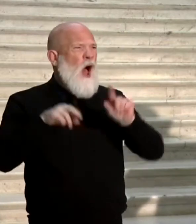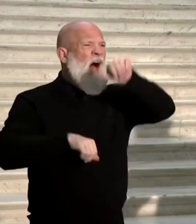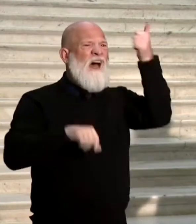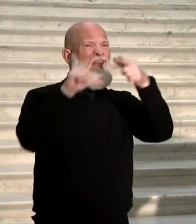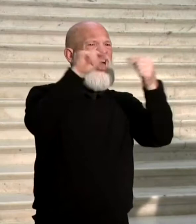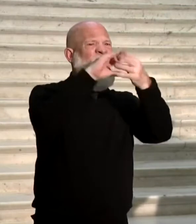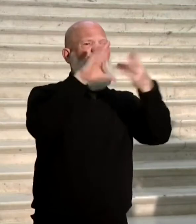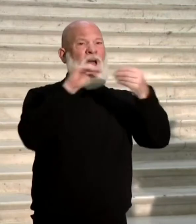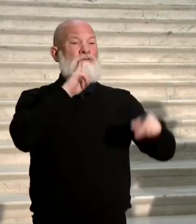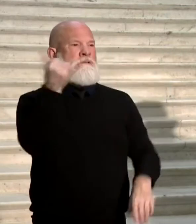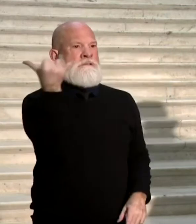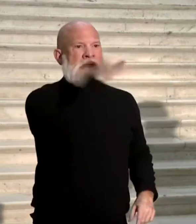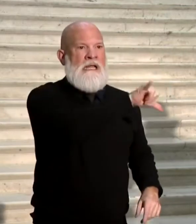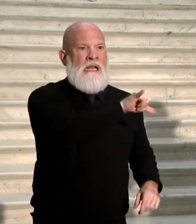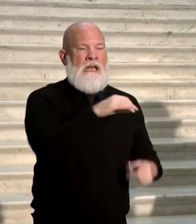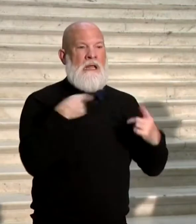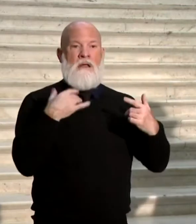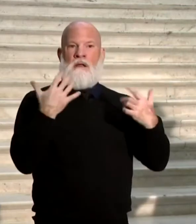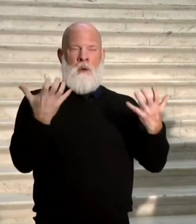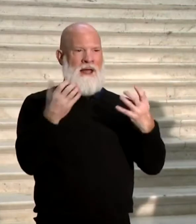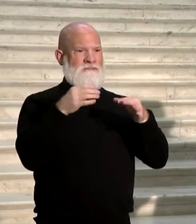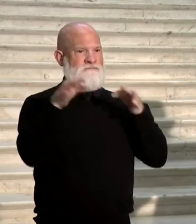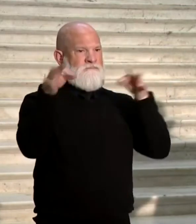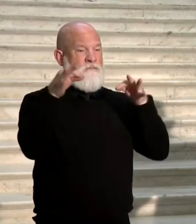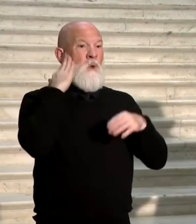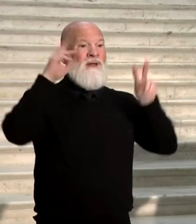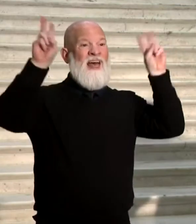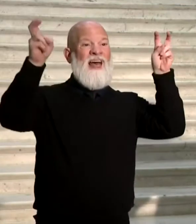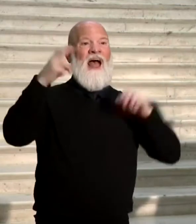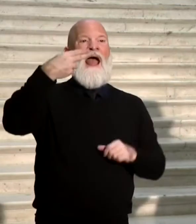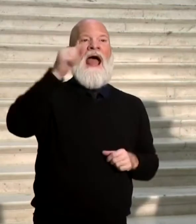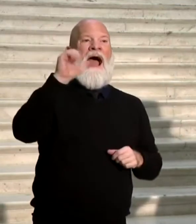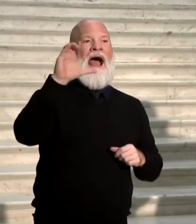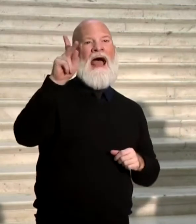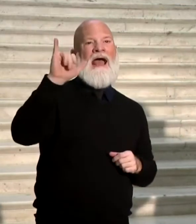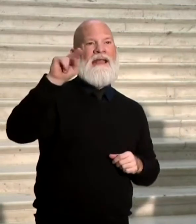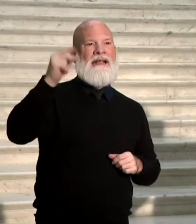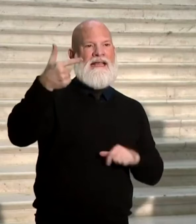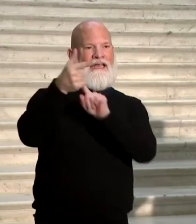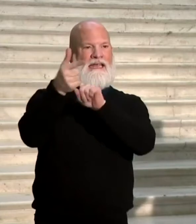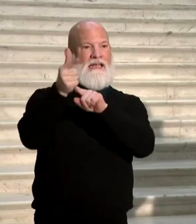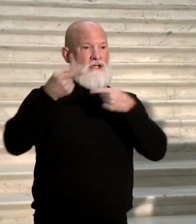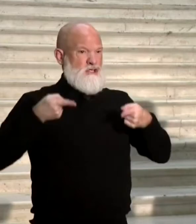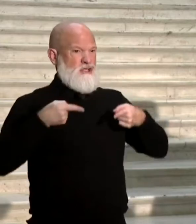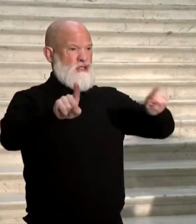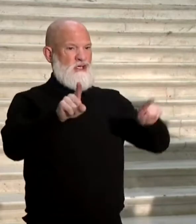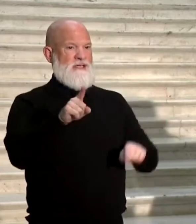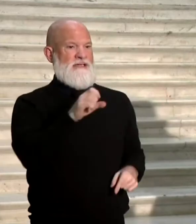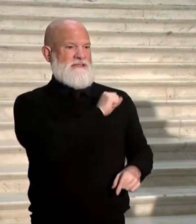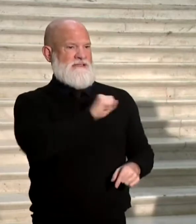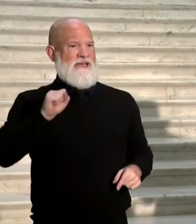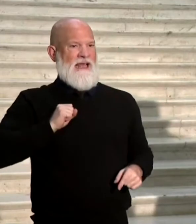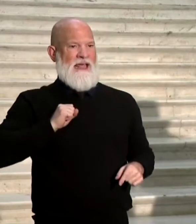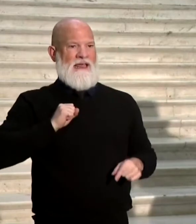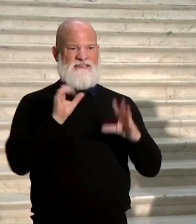a potential hacking of Dominion equipment during a Senate hearing last week. That did not happen either. Let's go over a couple of reasons